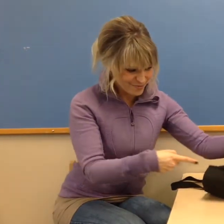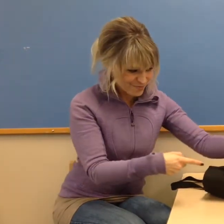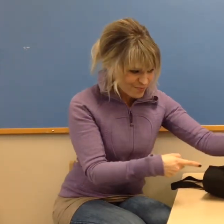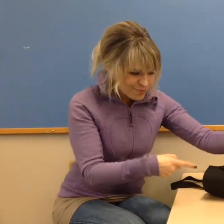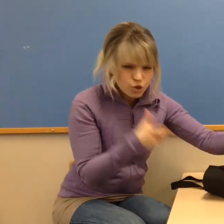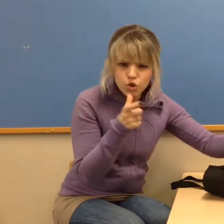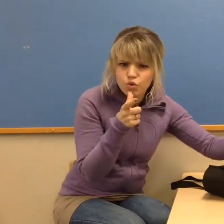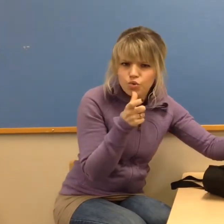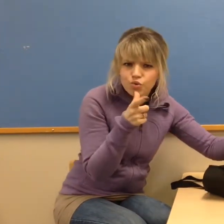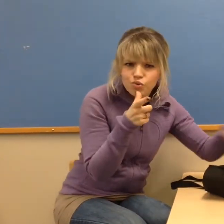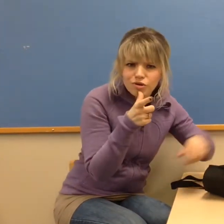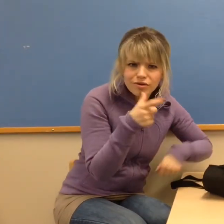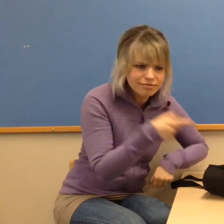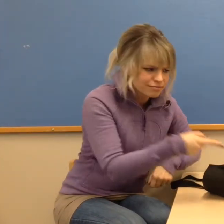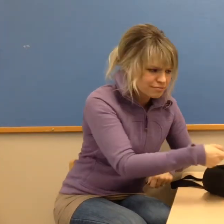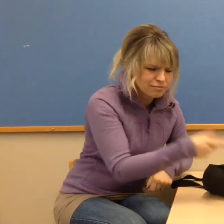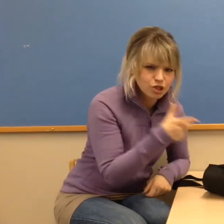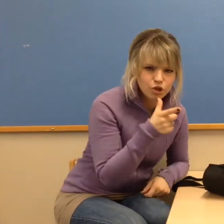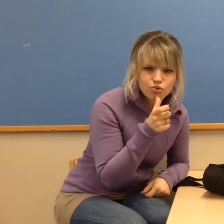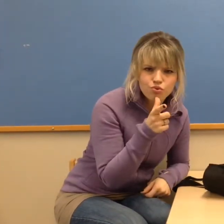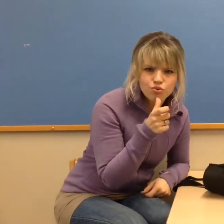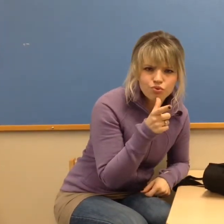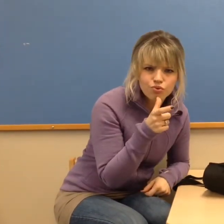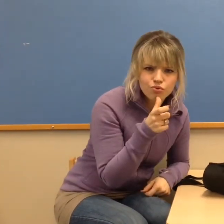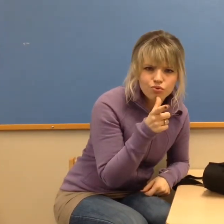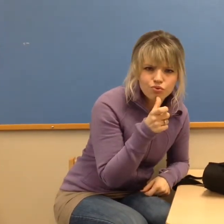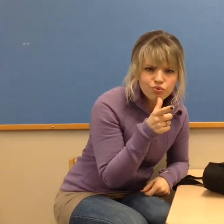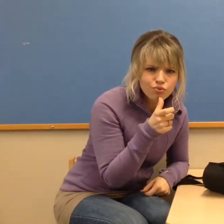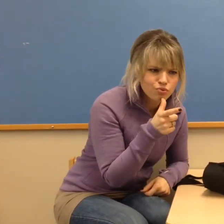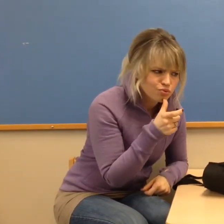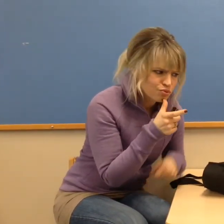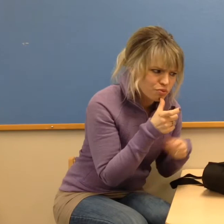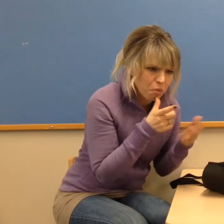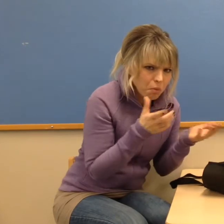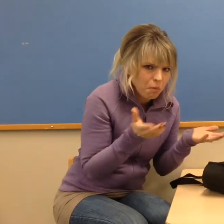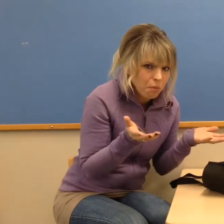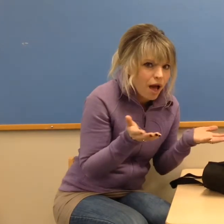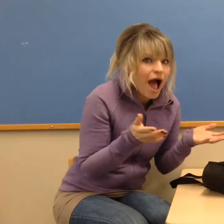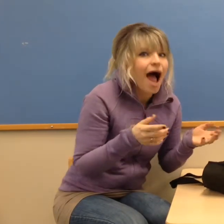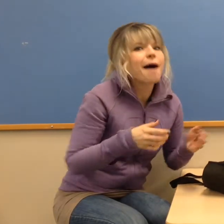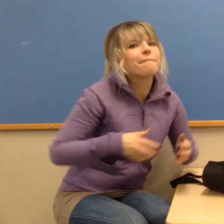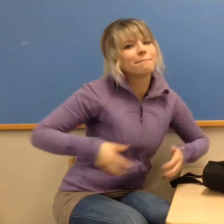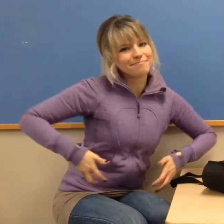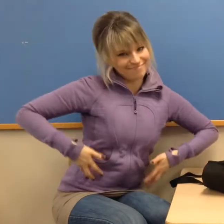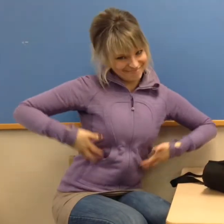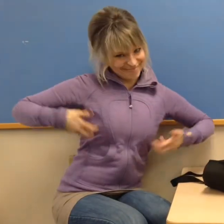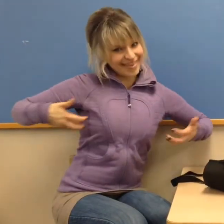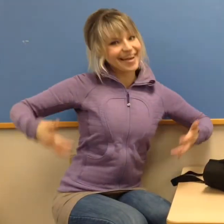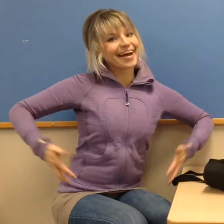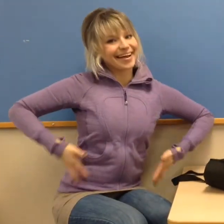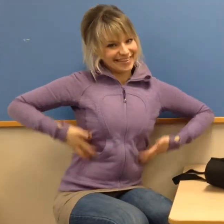Who? Who's that? Who? Monkey.